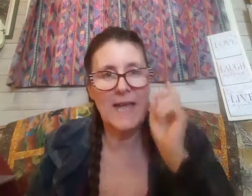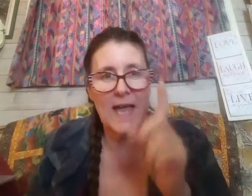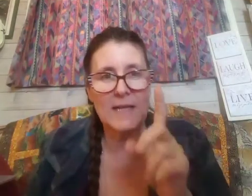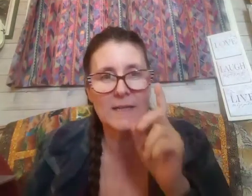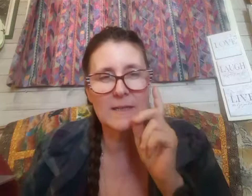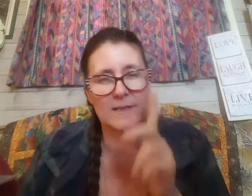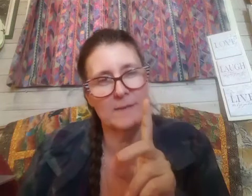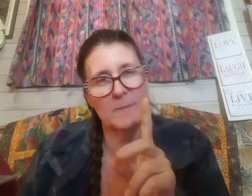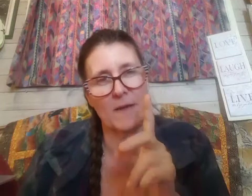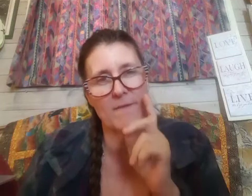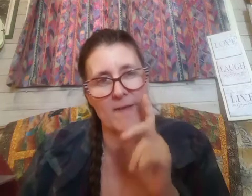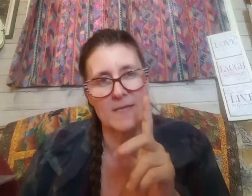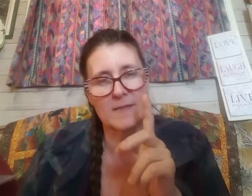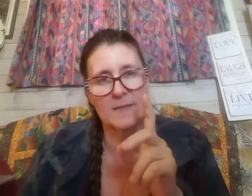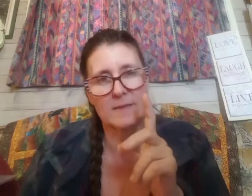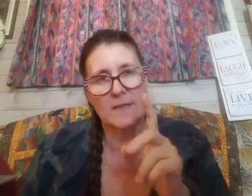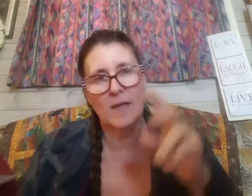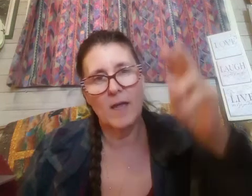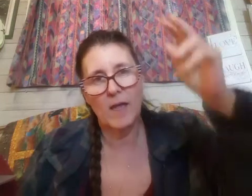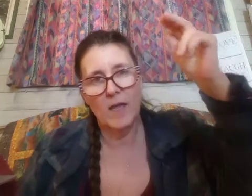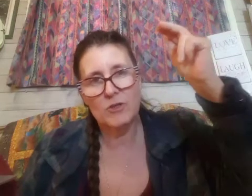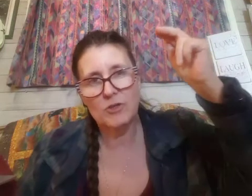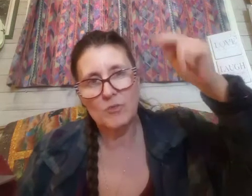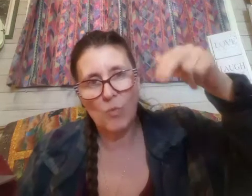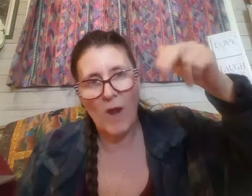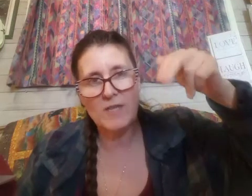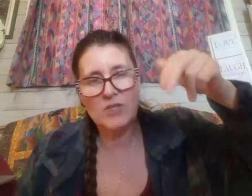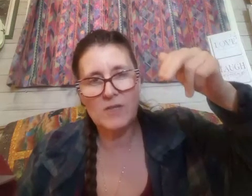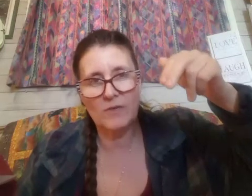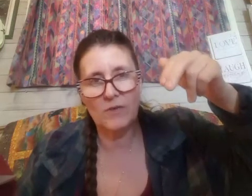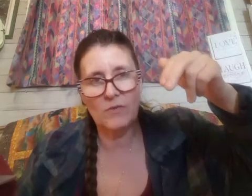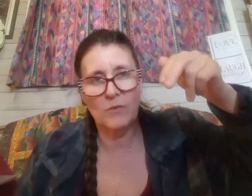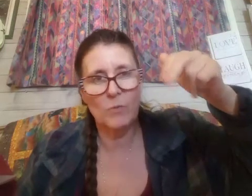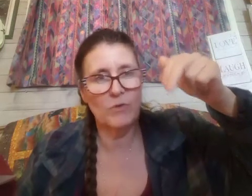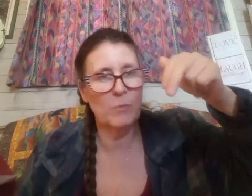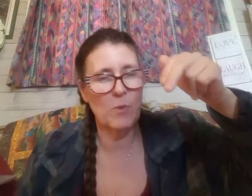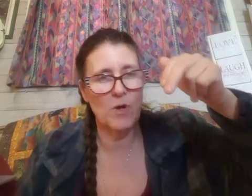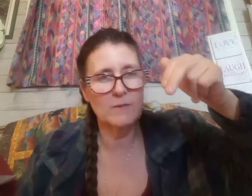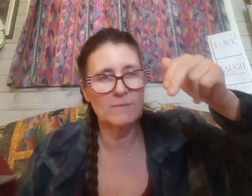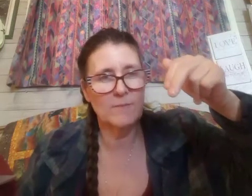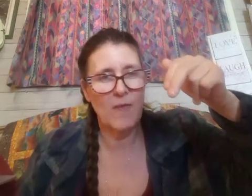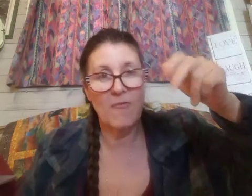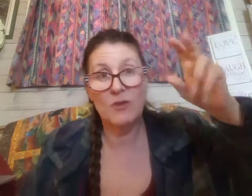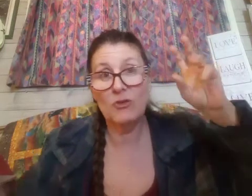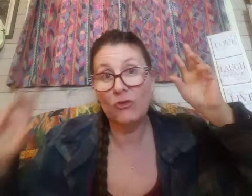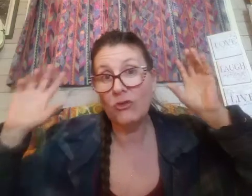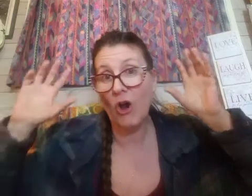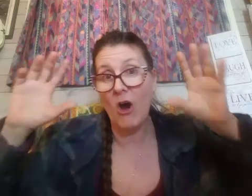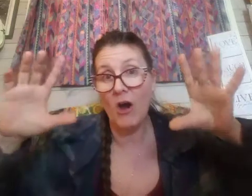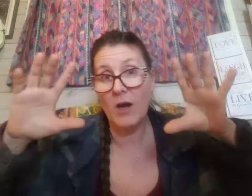cataclysm event when Jesus was born the star